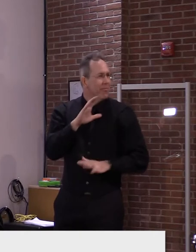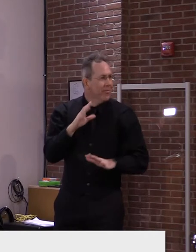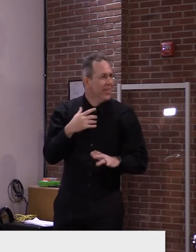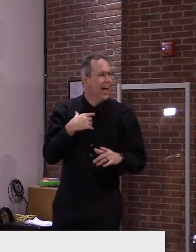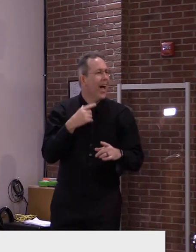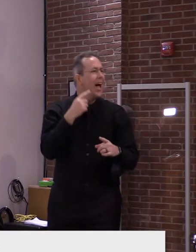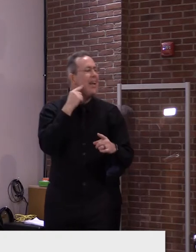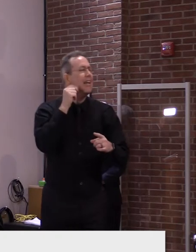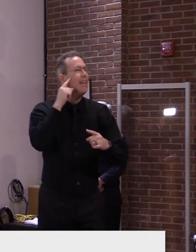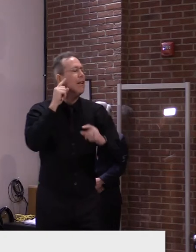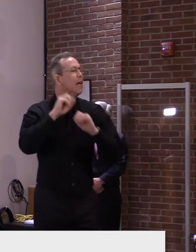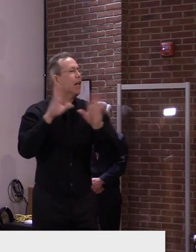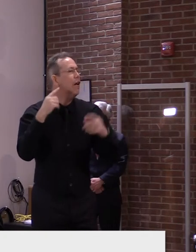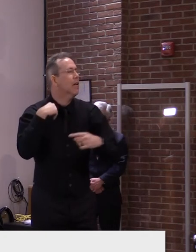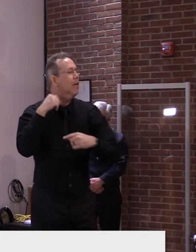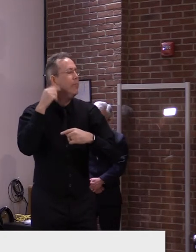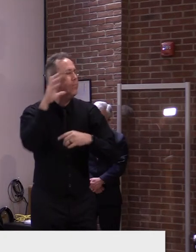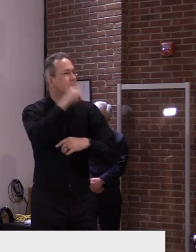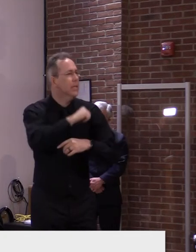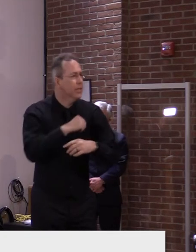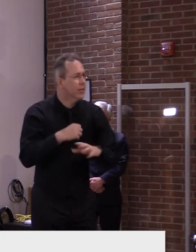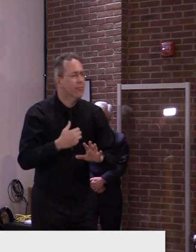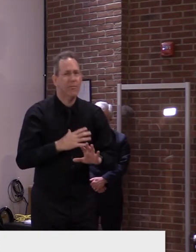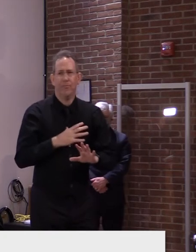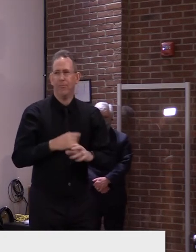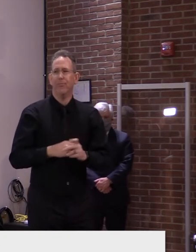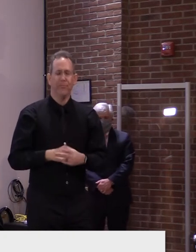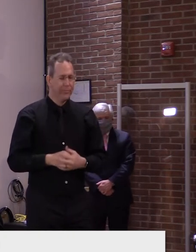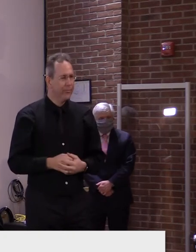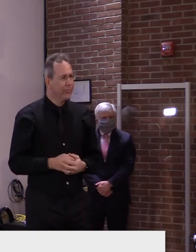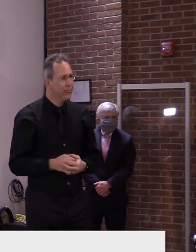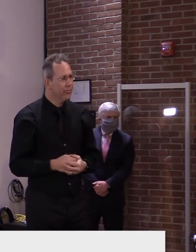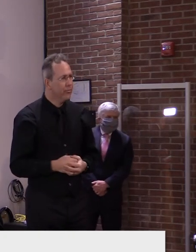governor. Thank you, staff. Have a great weekend. Devin, local 22.